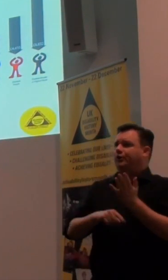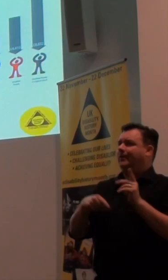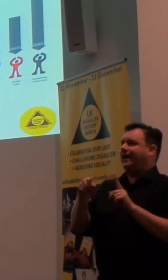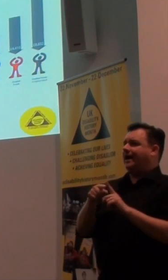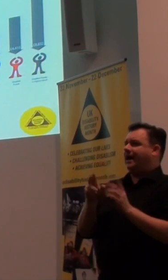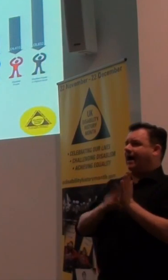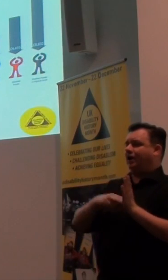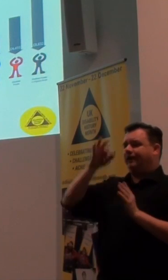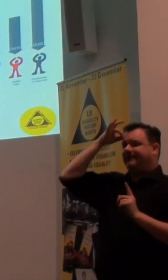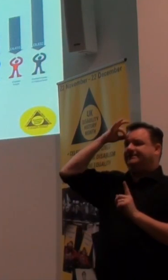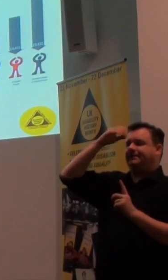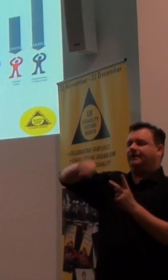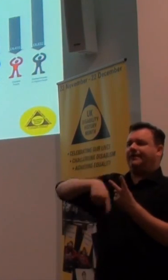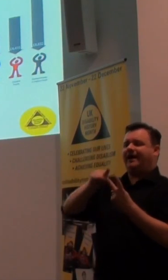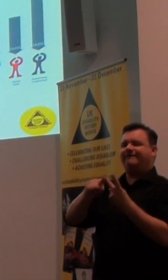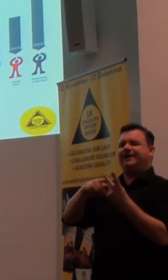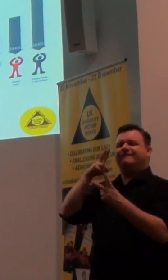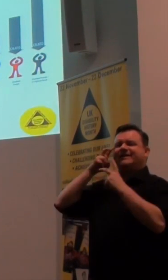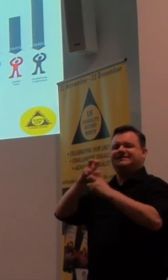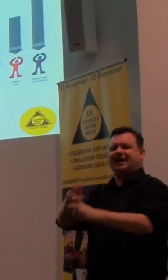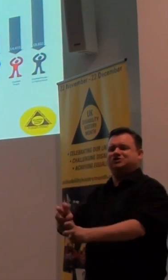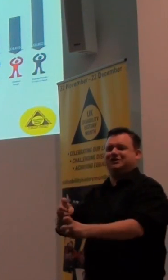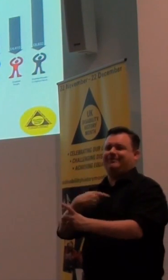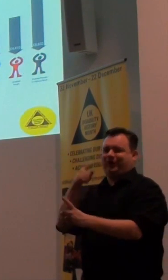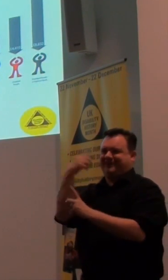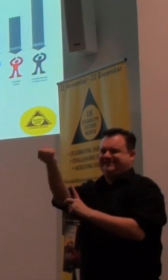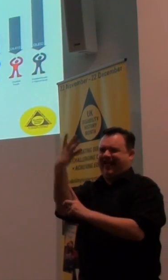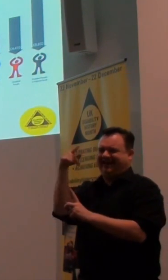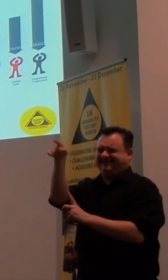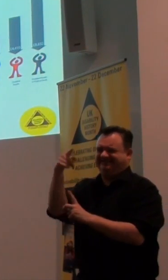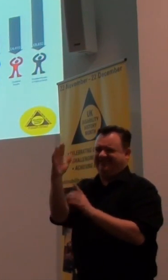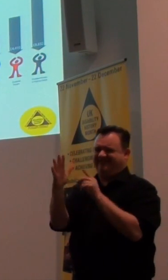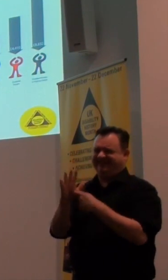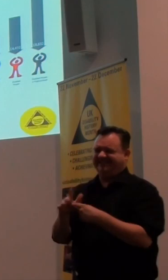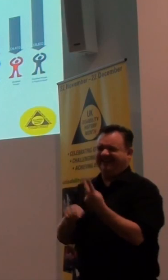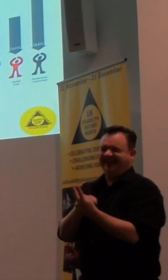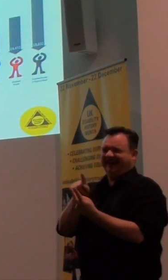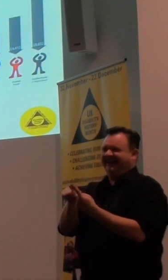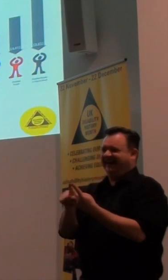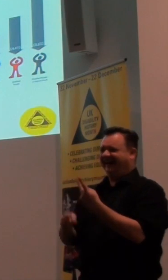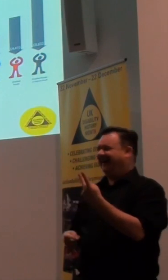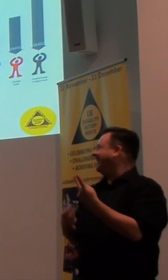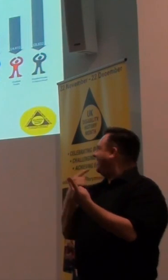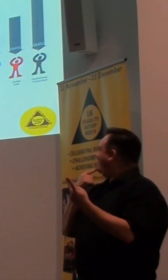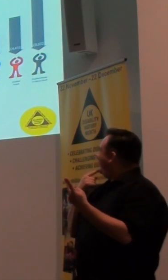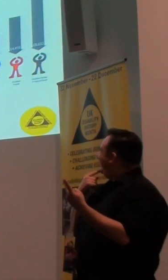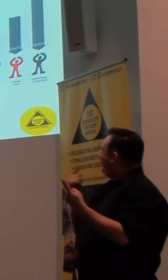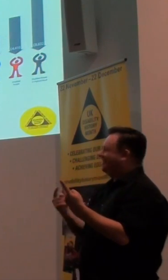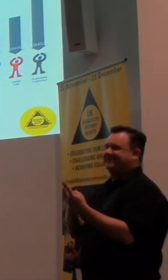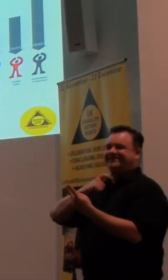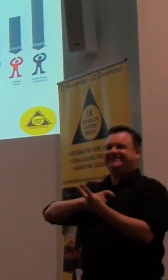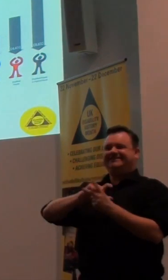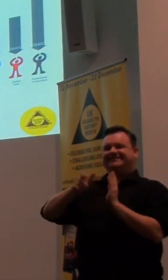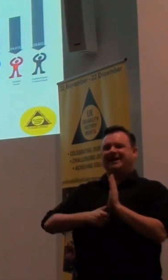They came and had an investigation. And they have found that there are grave and systematic violations of disabled people's human